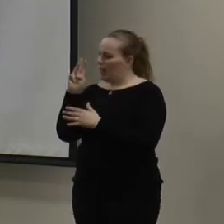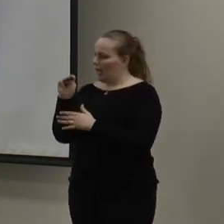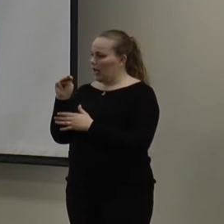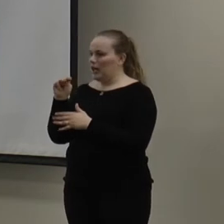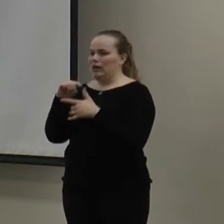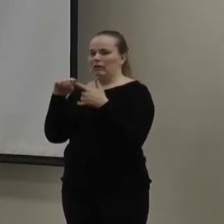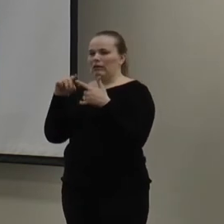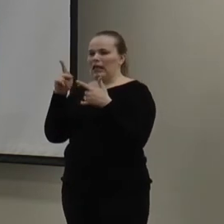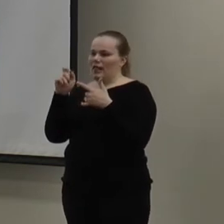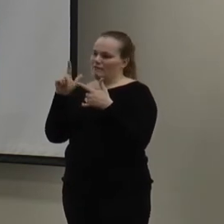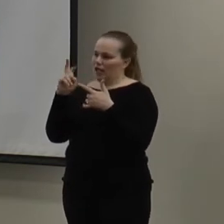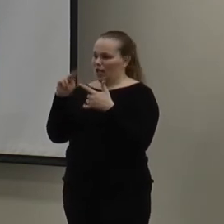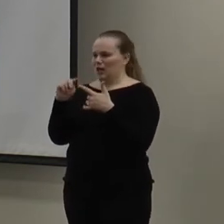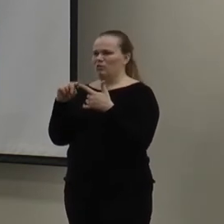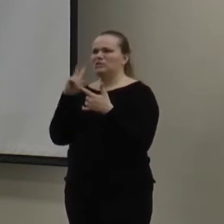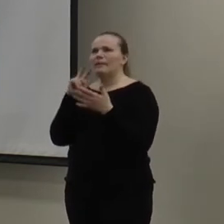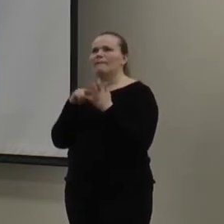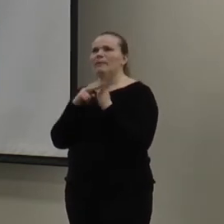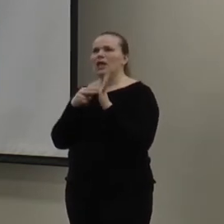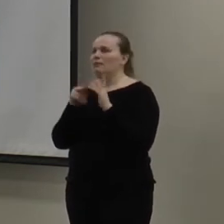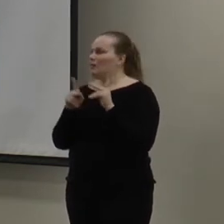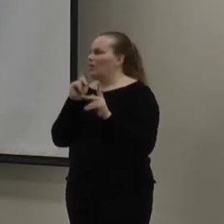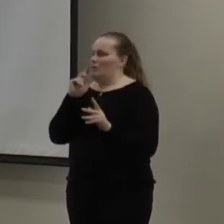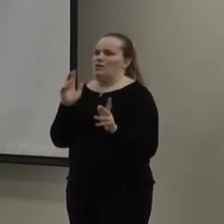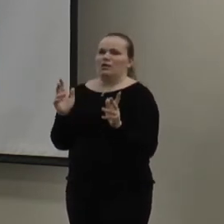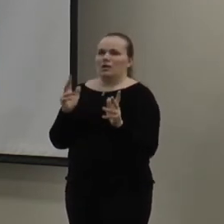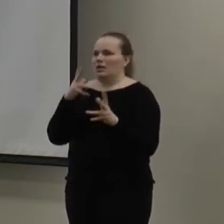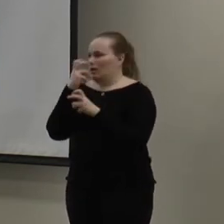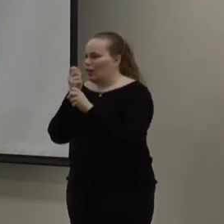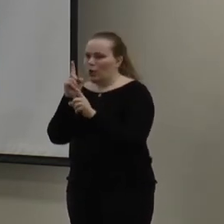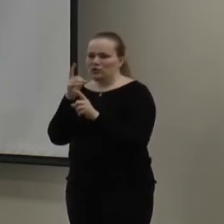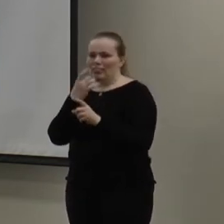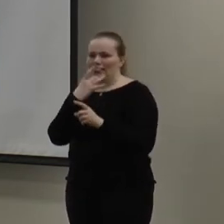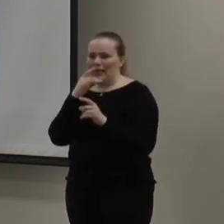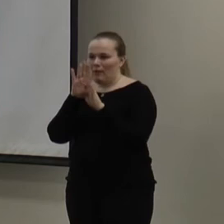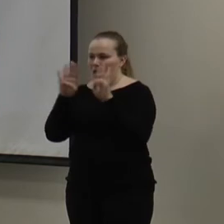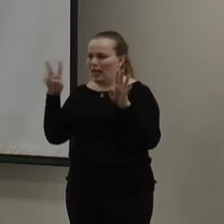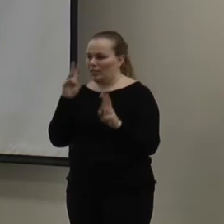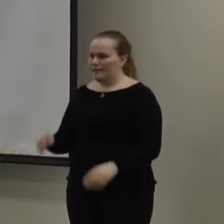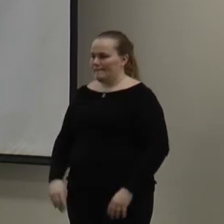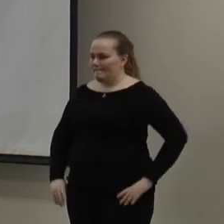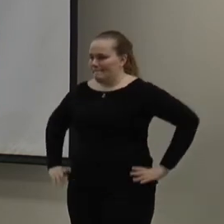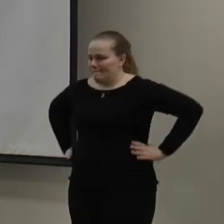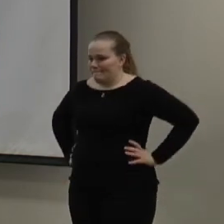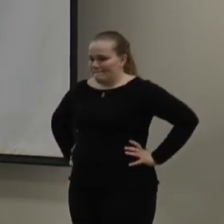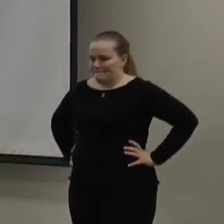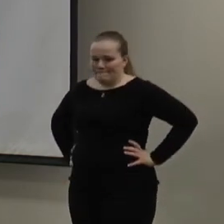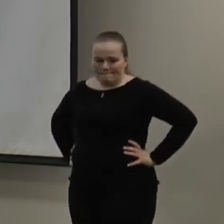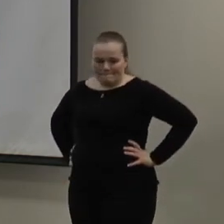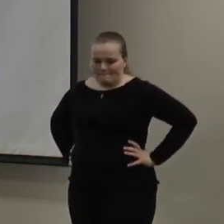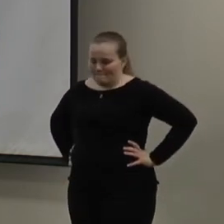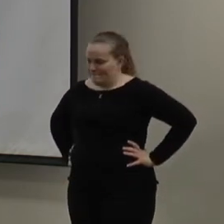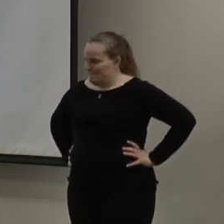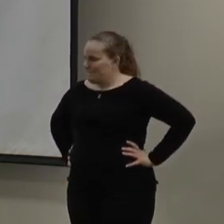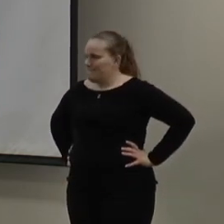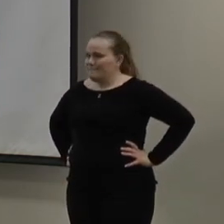kelvins and why is this? And, you know, people are going to the light bulb aisle at Home Depot or Lowe's and standing there for 30